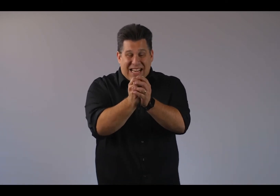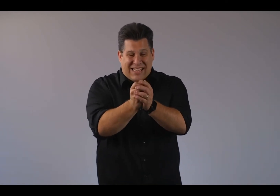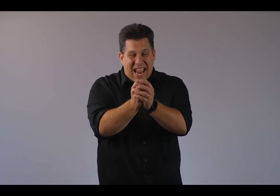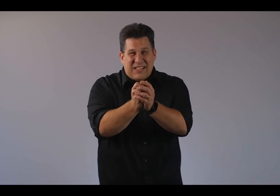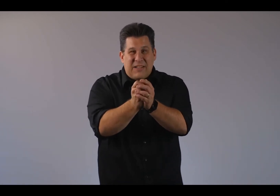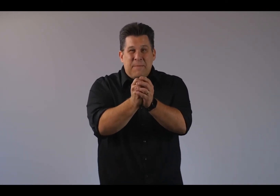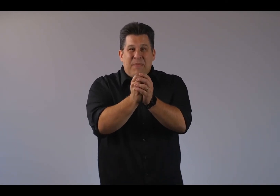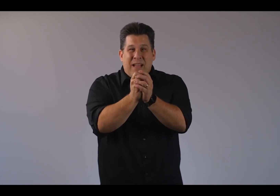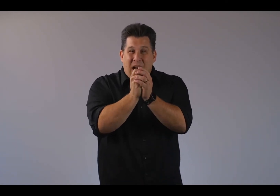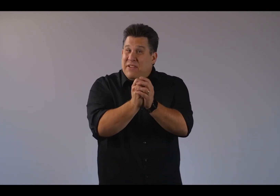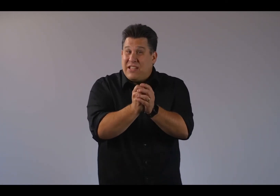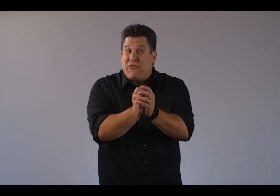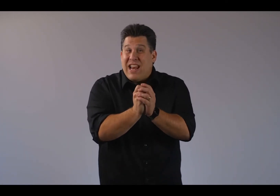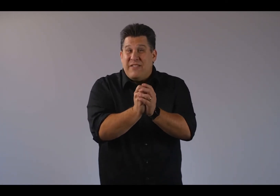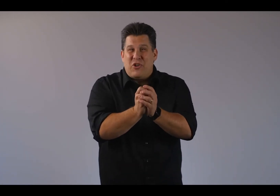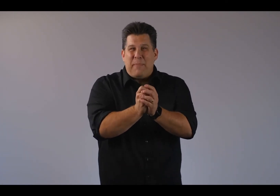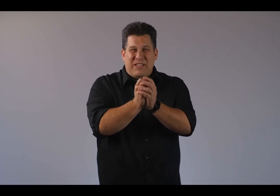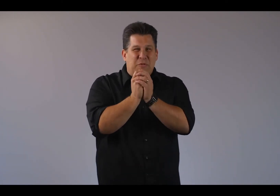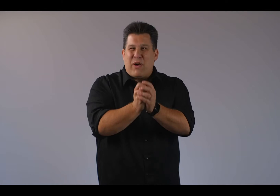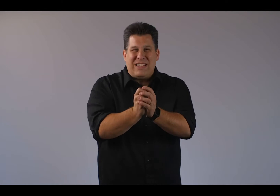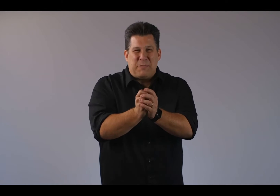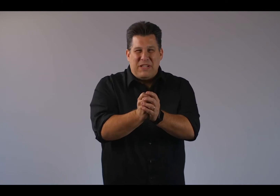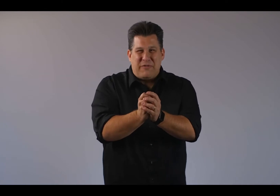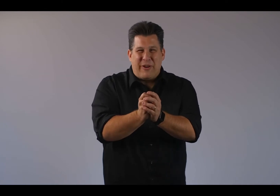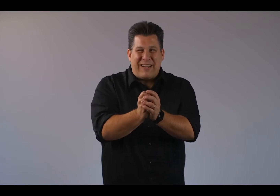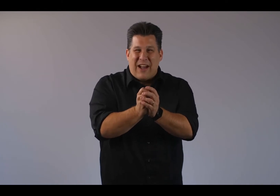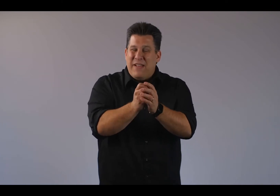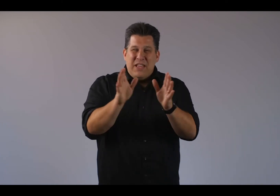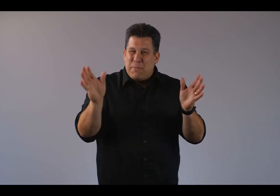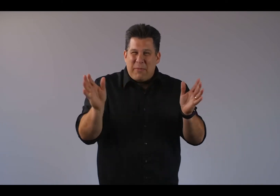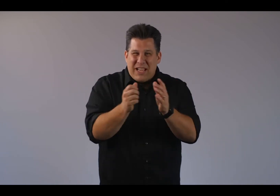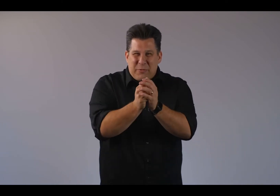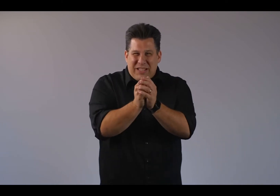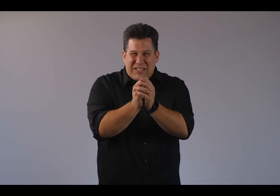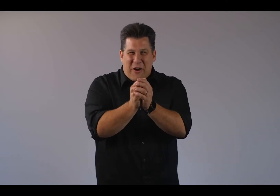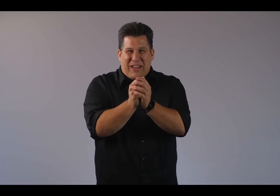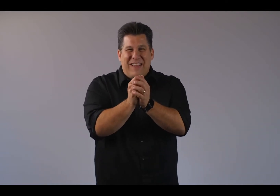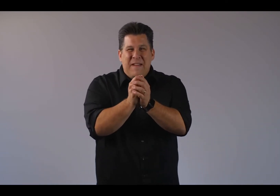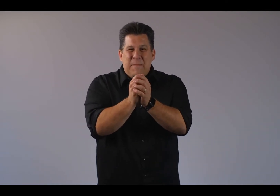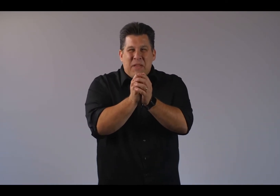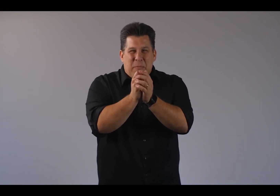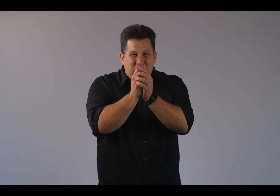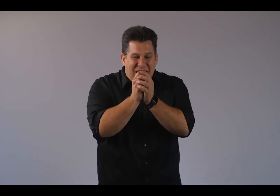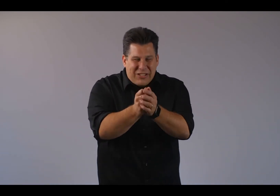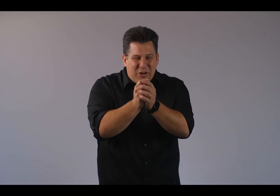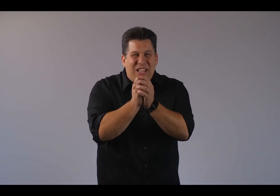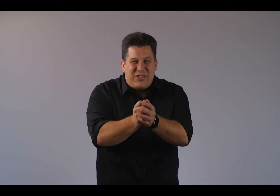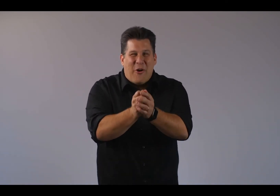his hands, obviously frightened of dropping such a priceless piece of work. Now, you probably guessed where this is going. The boy was concentrating so